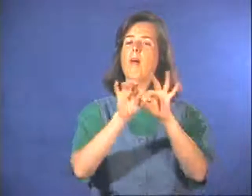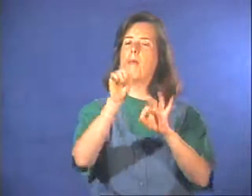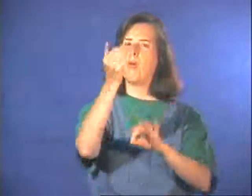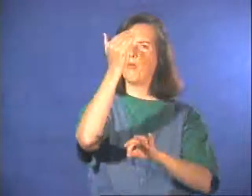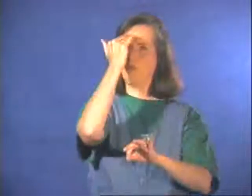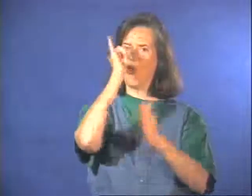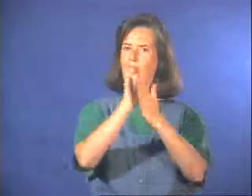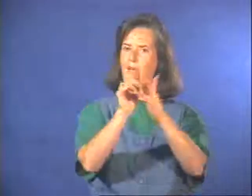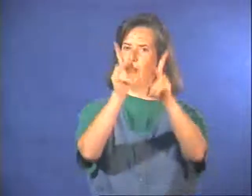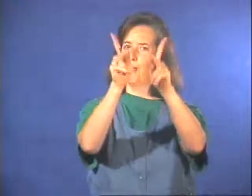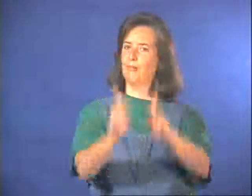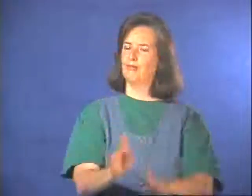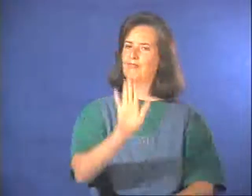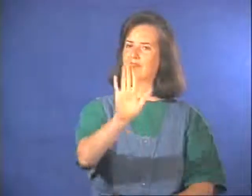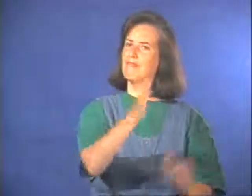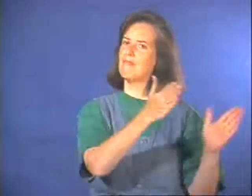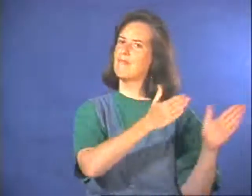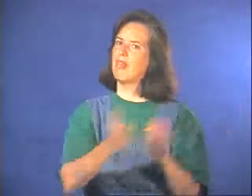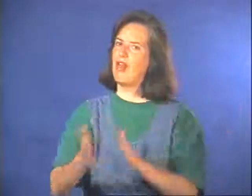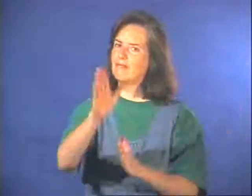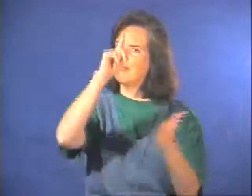We must know the person's intentions.